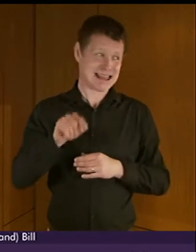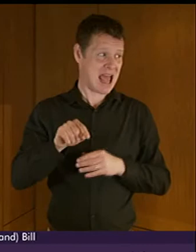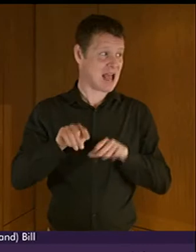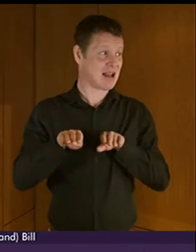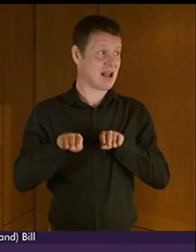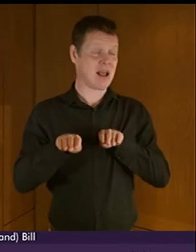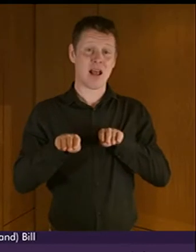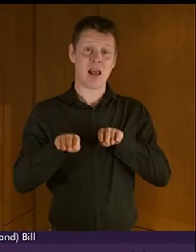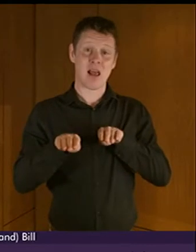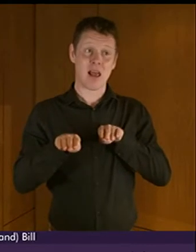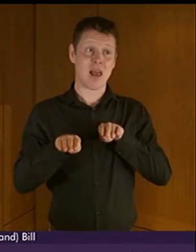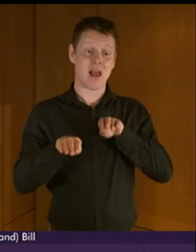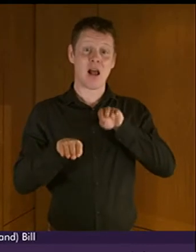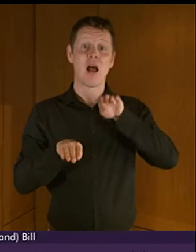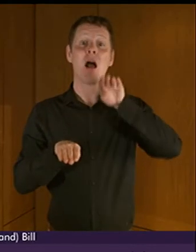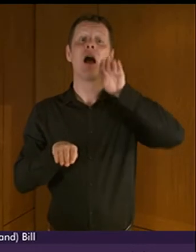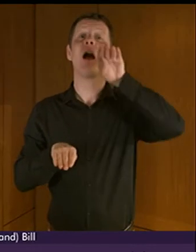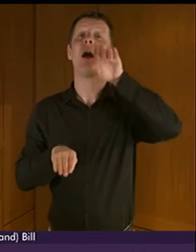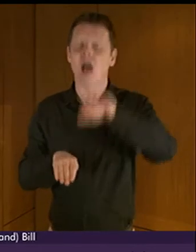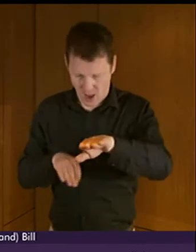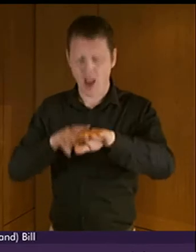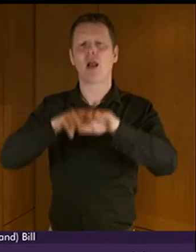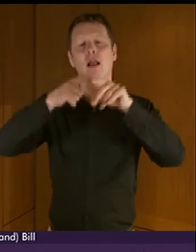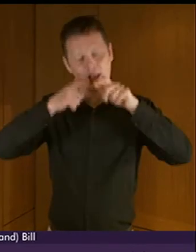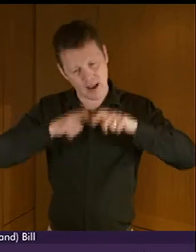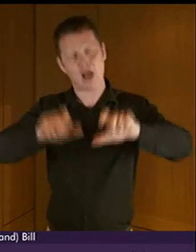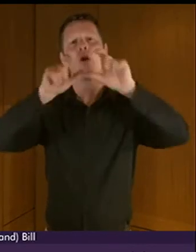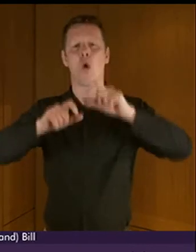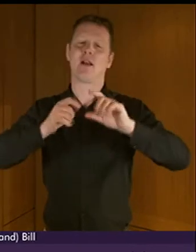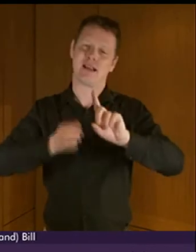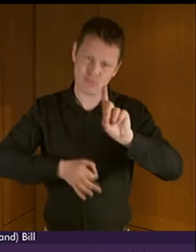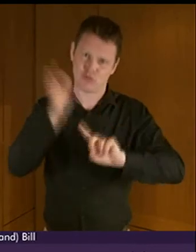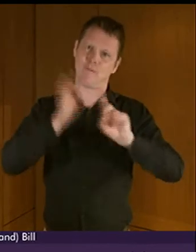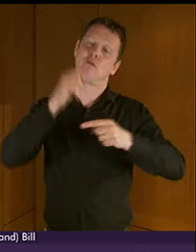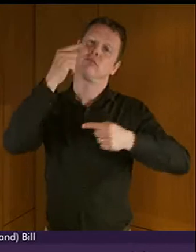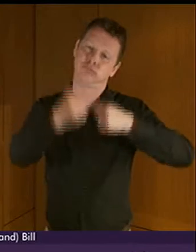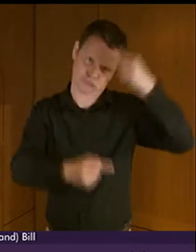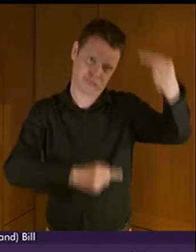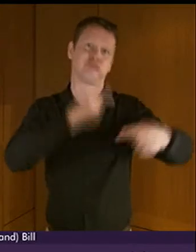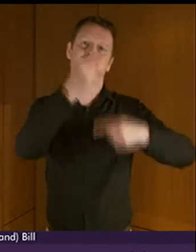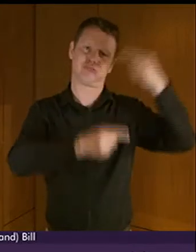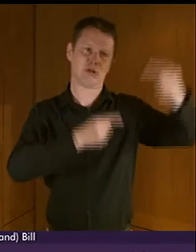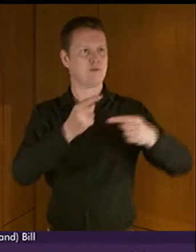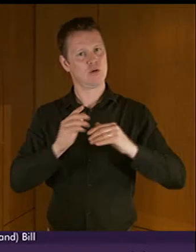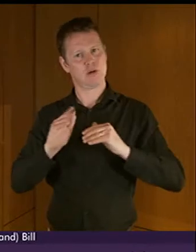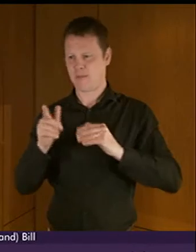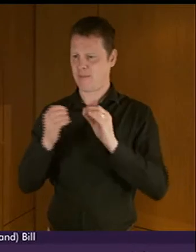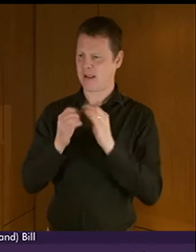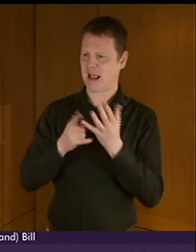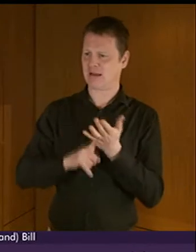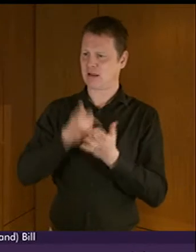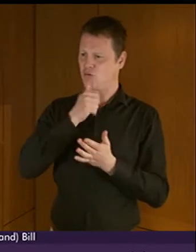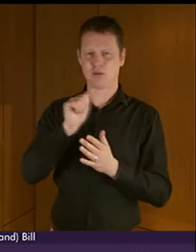a continuous cycle of improvement for access to services for BSL users that aims to raise